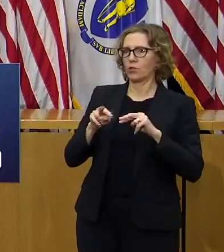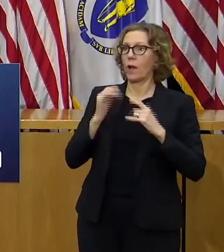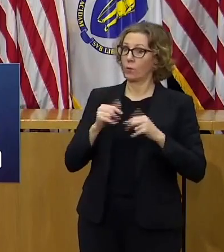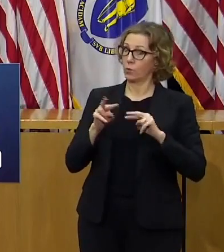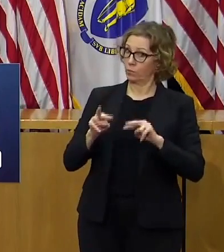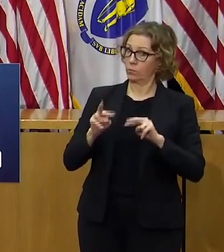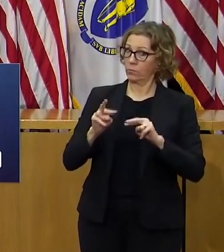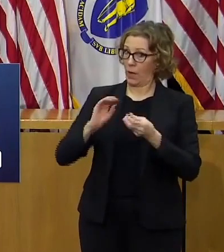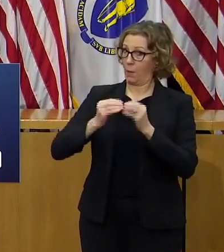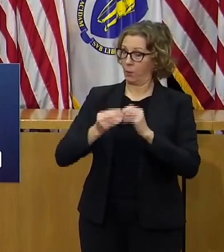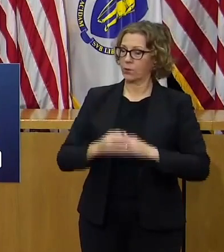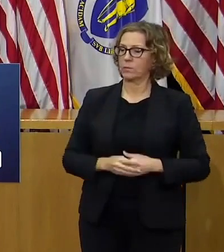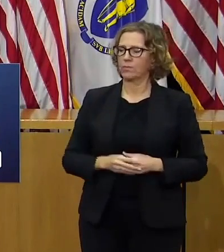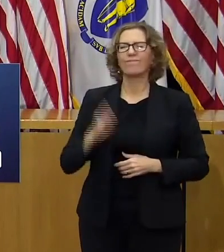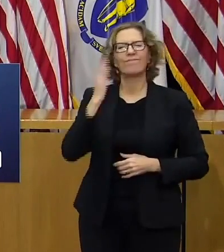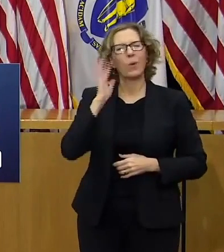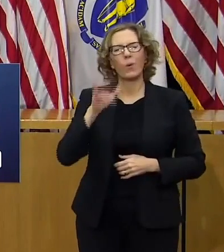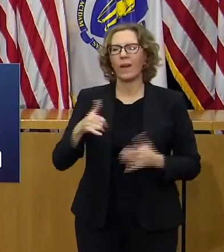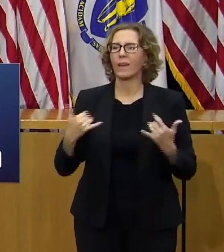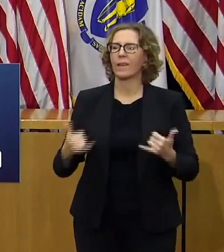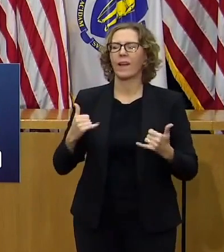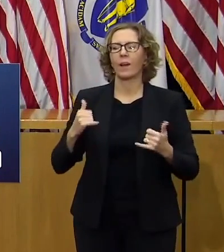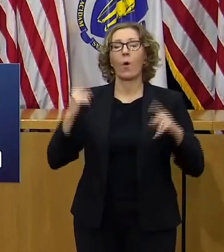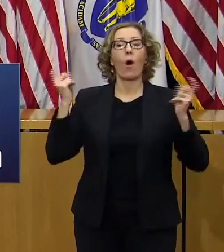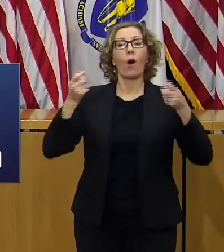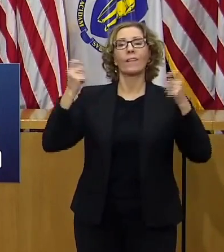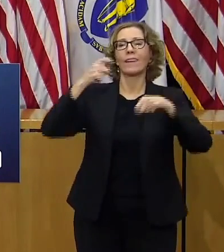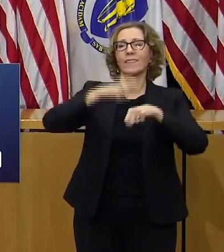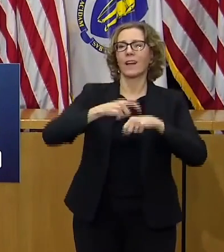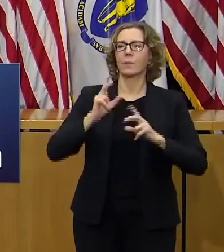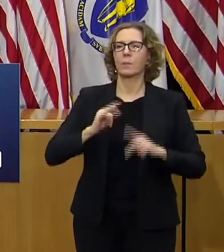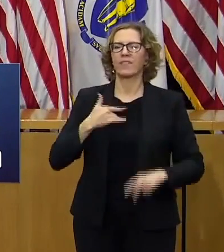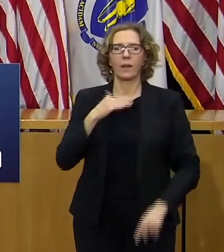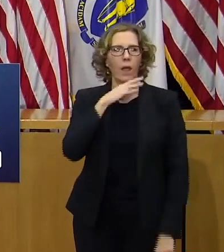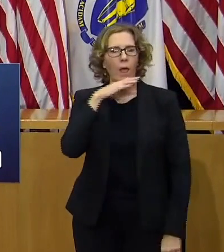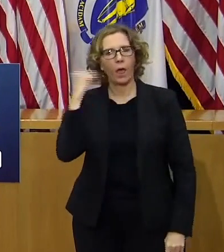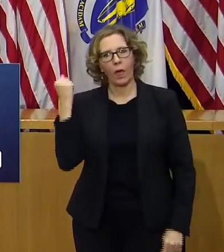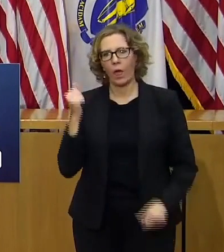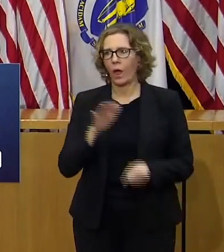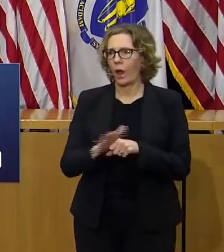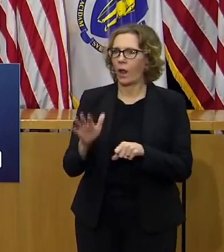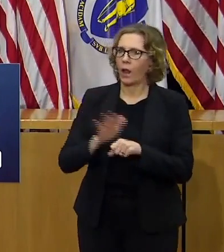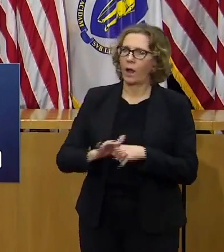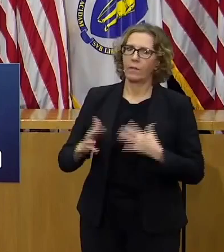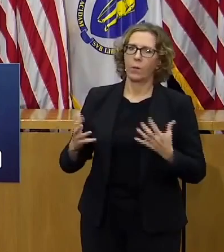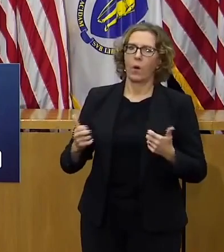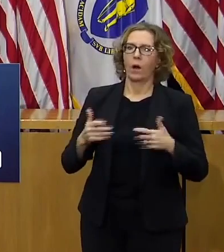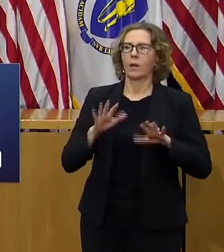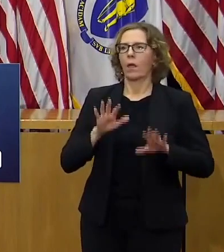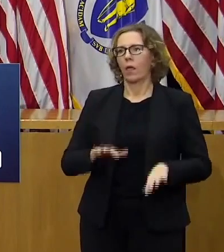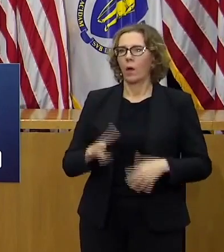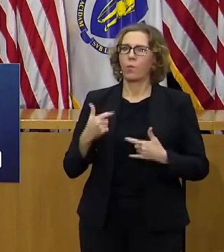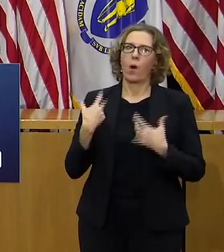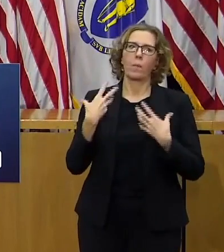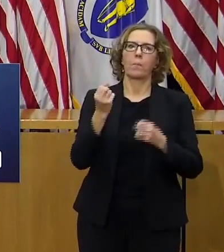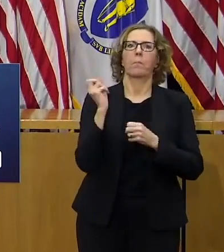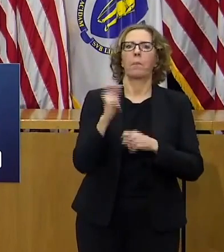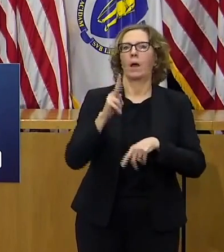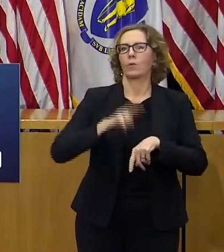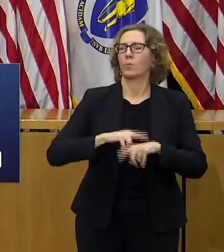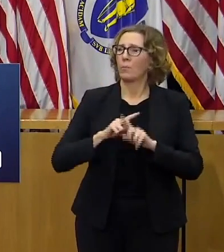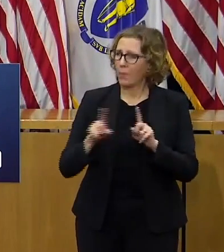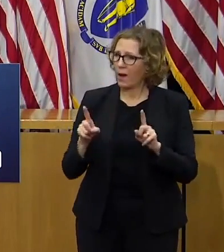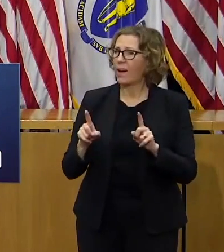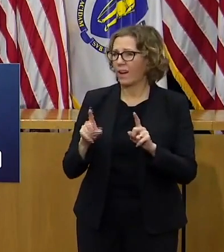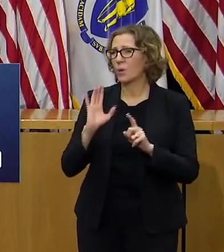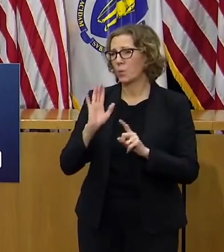and I know folks for the most part are tired of dealing with all this but the disease is highly contagious and will continue to be dangerous for quite